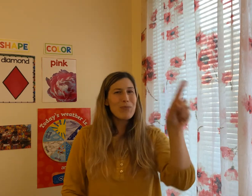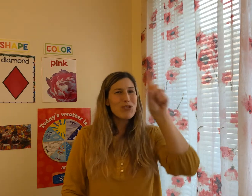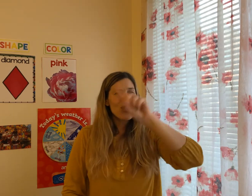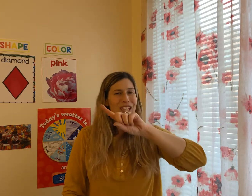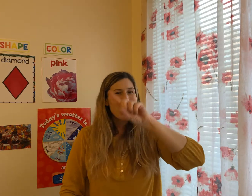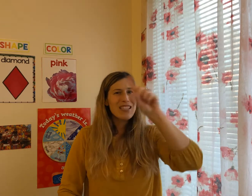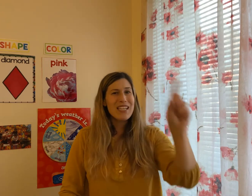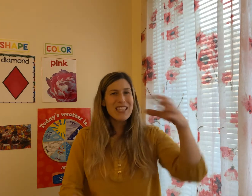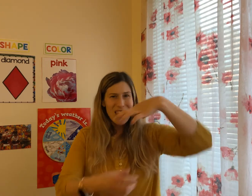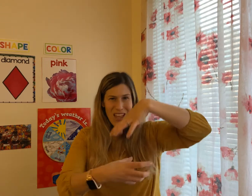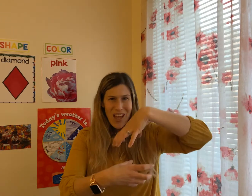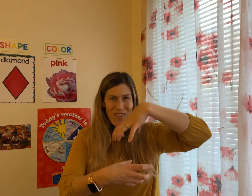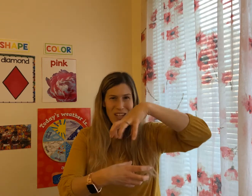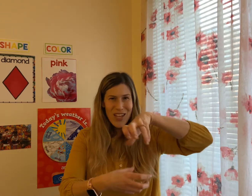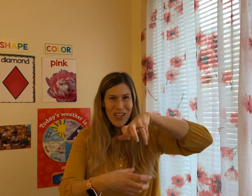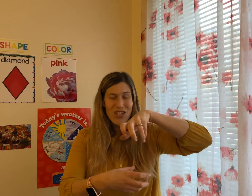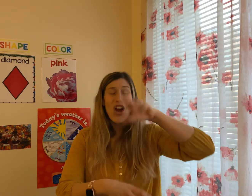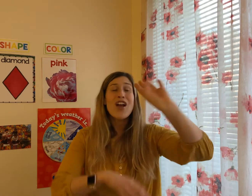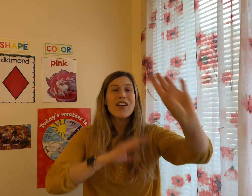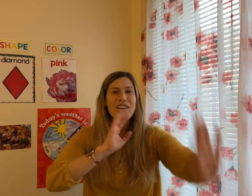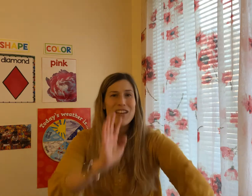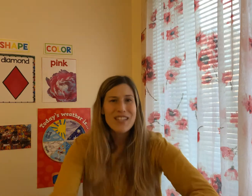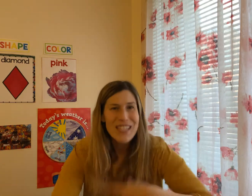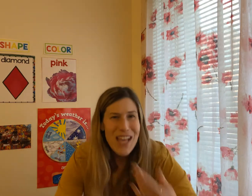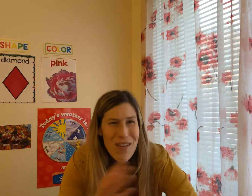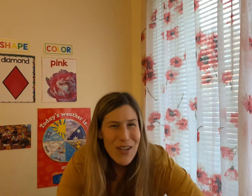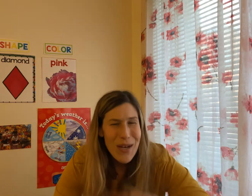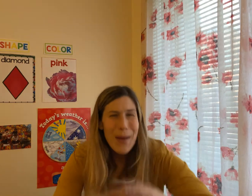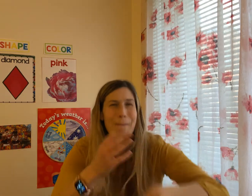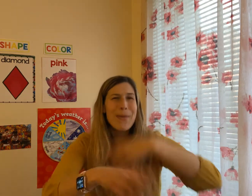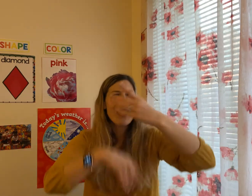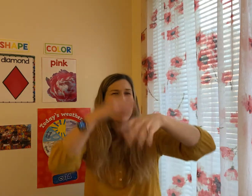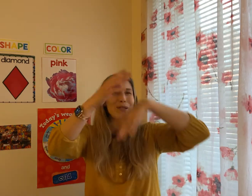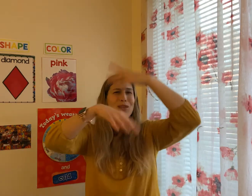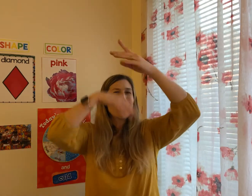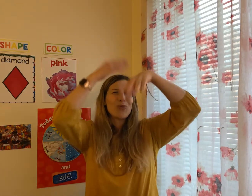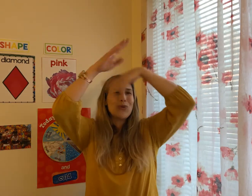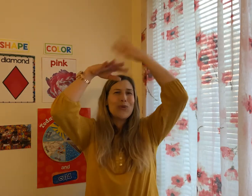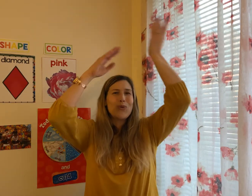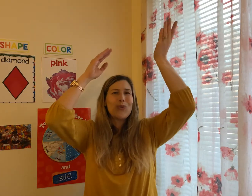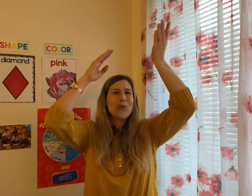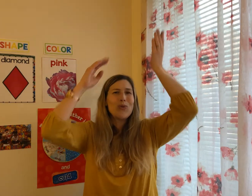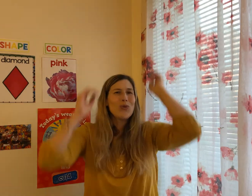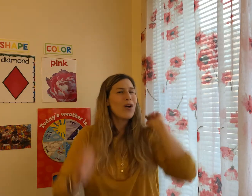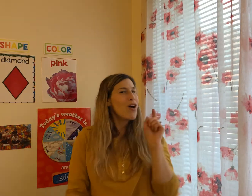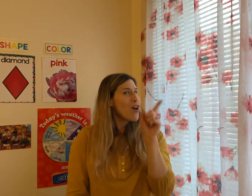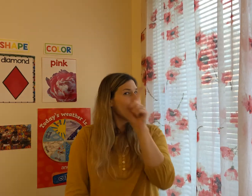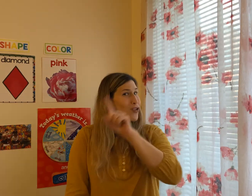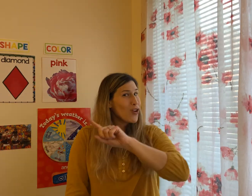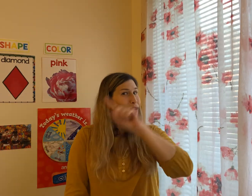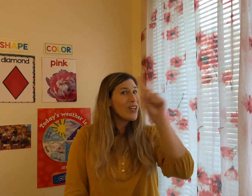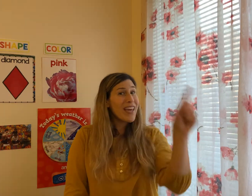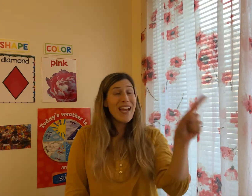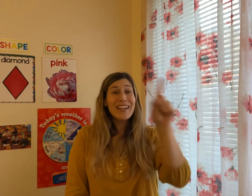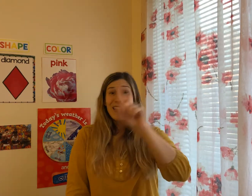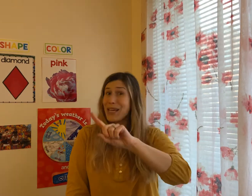Jesus love in a jar, cause his love will come bubbling through. No, you can't keep